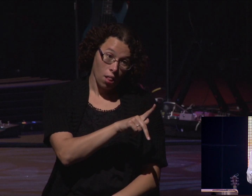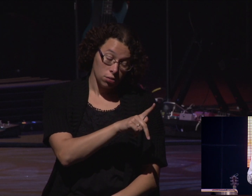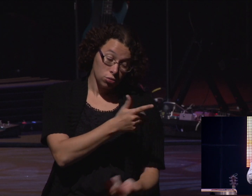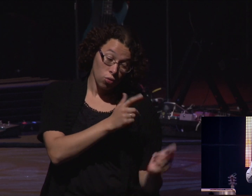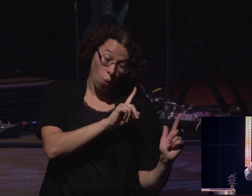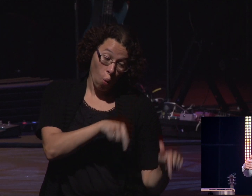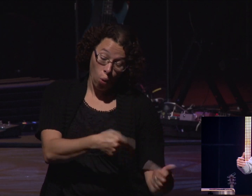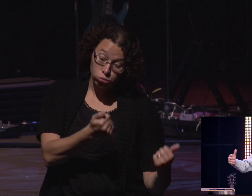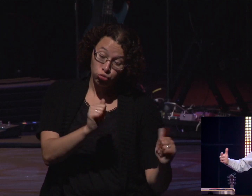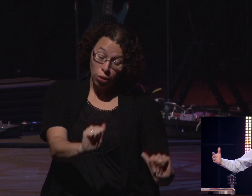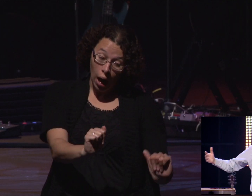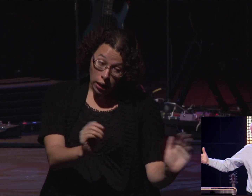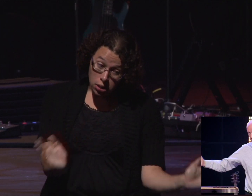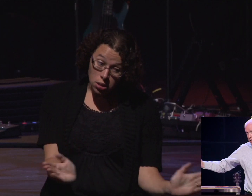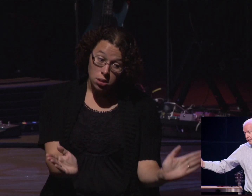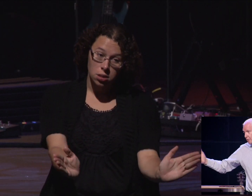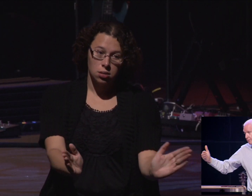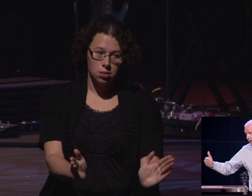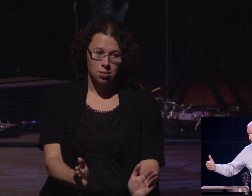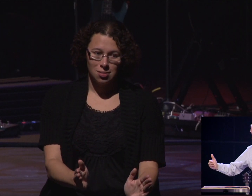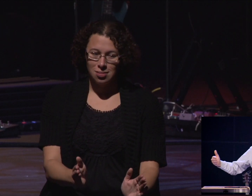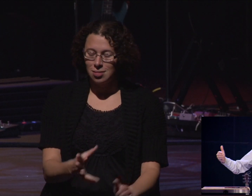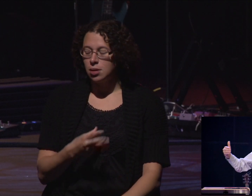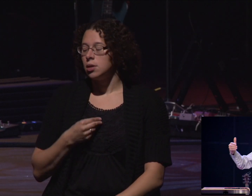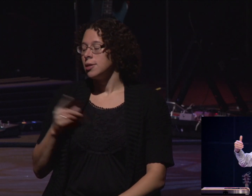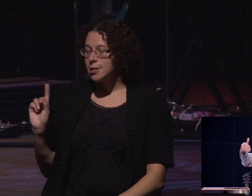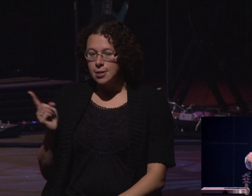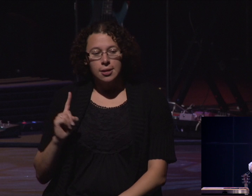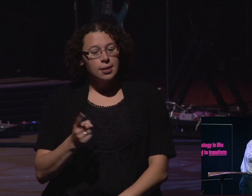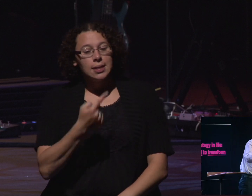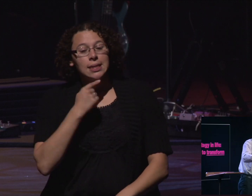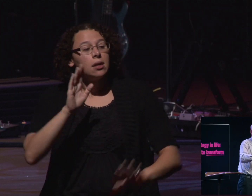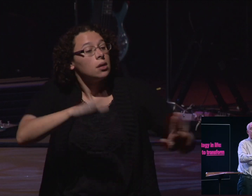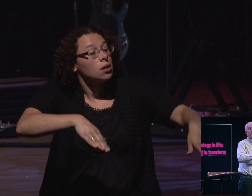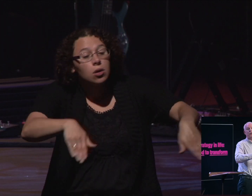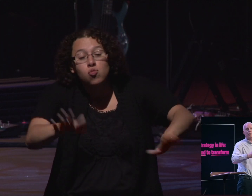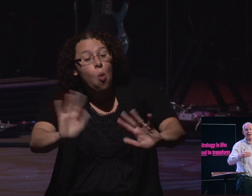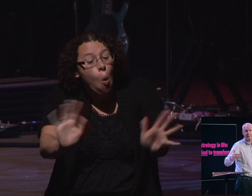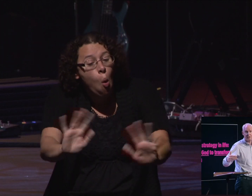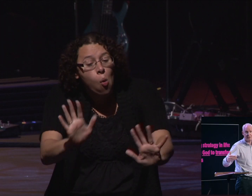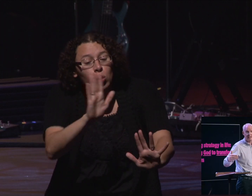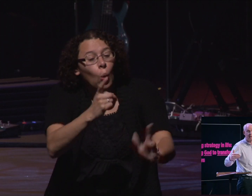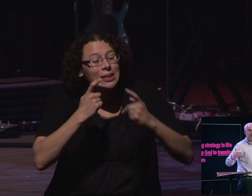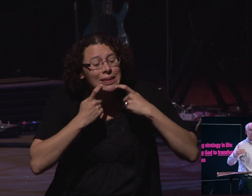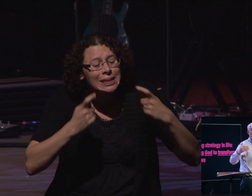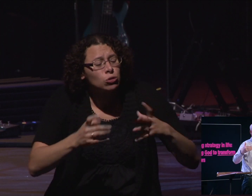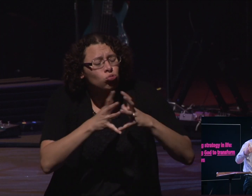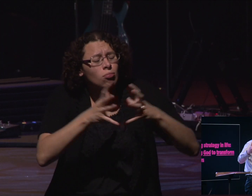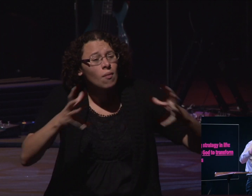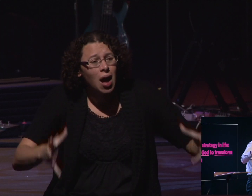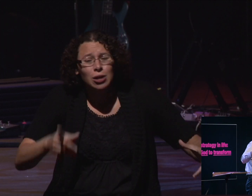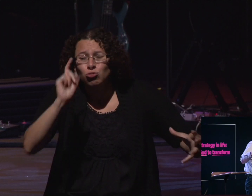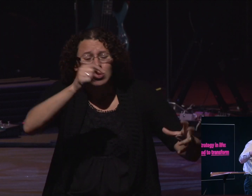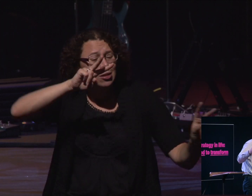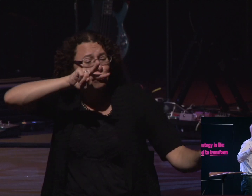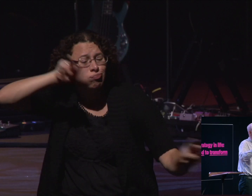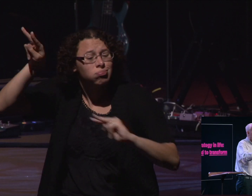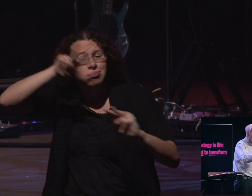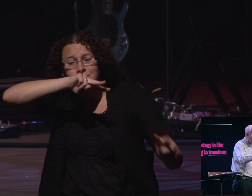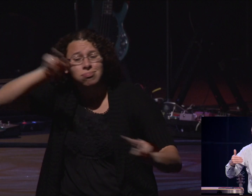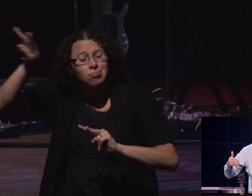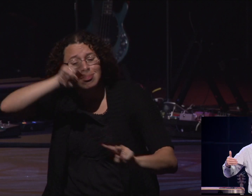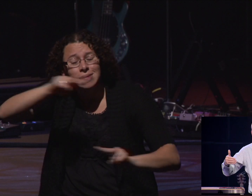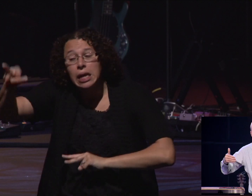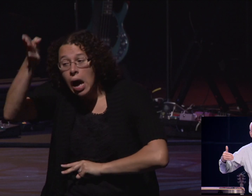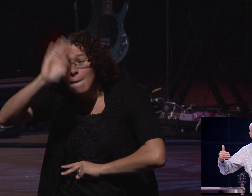prophecies are laid out. And they were warned repeatedly, turn back towards God. Turn away from your sin. The direction you're going is wrong. And